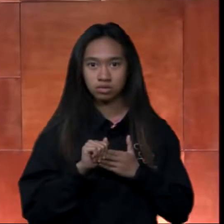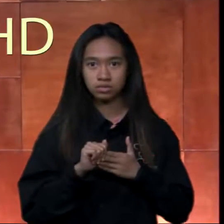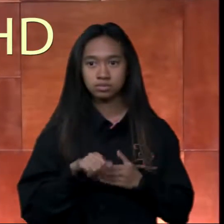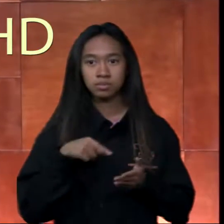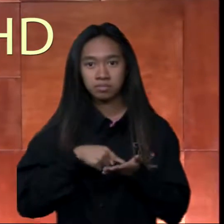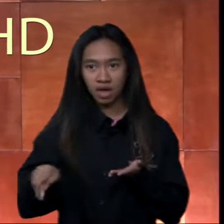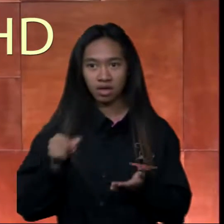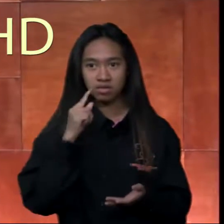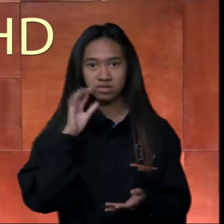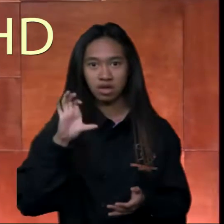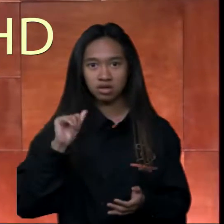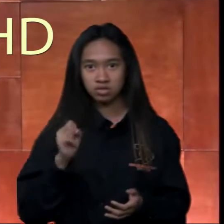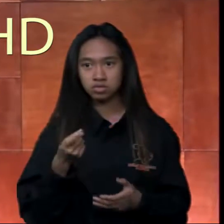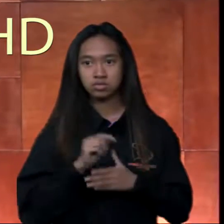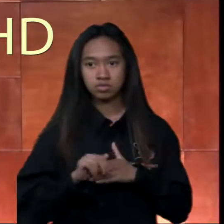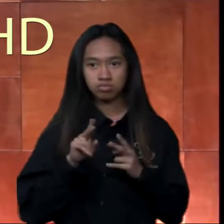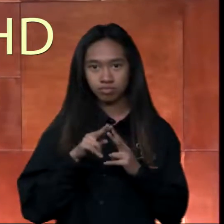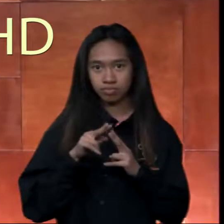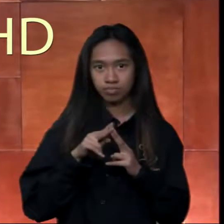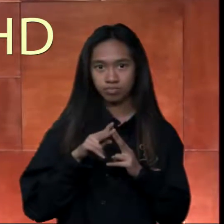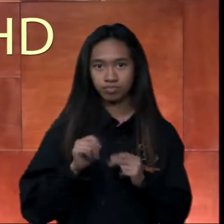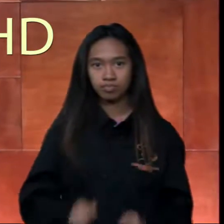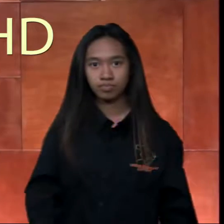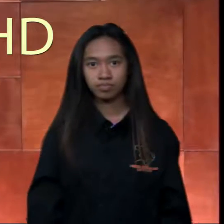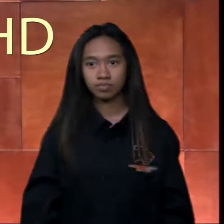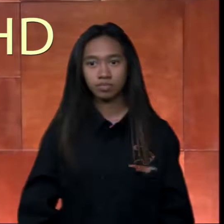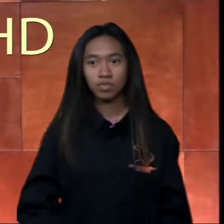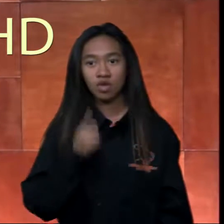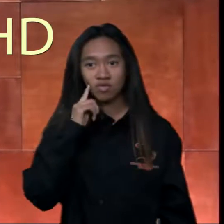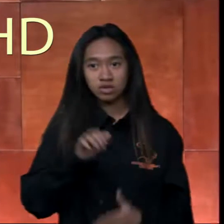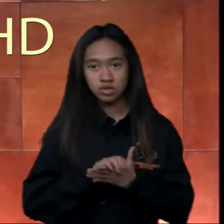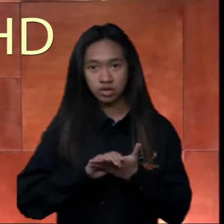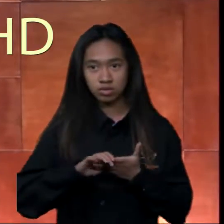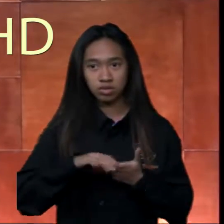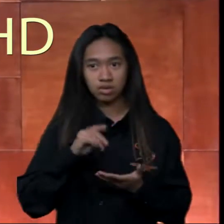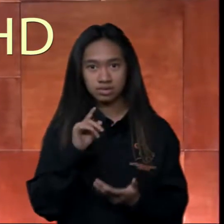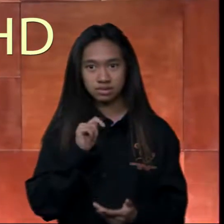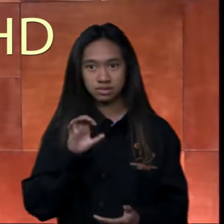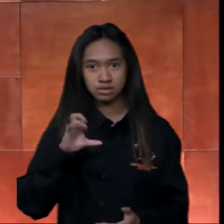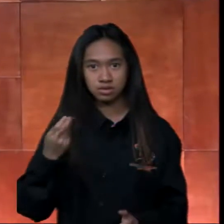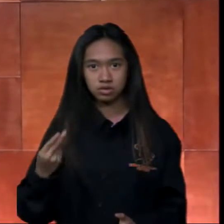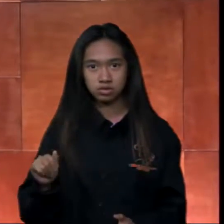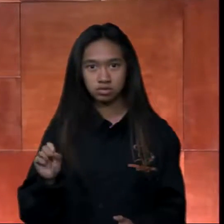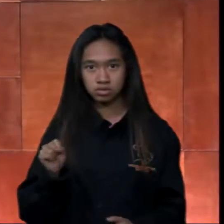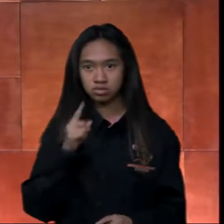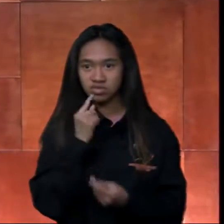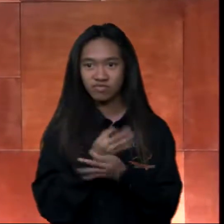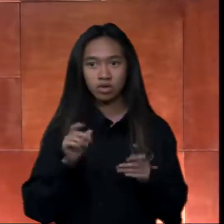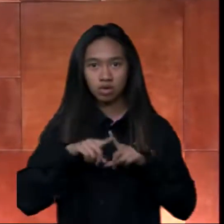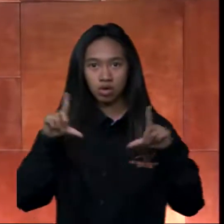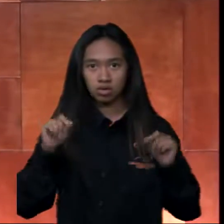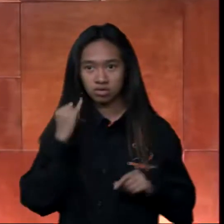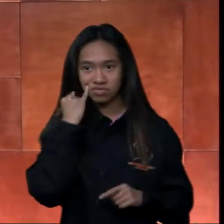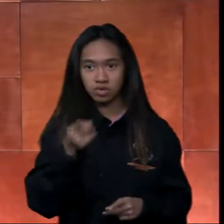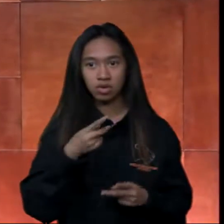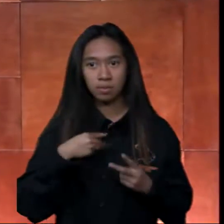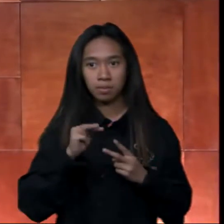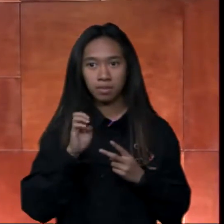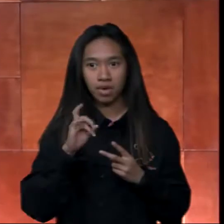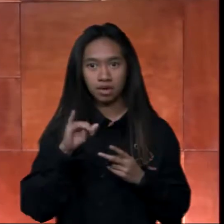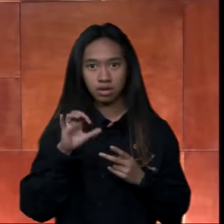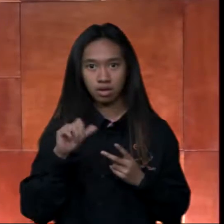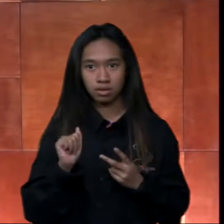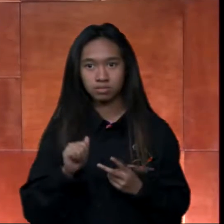in cash or check made out in TCHD. It will be free with your card if you are on Medicaid or CHIPS. Please see Ms.